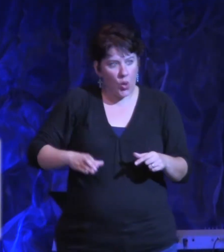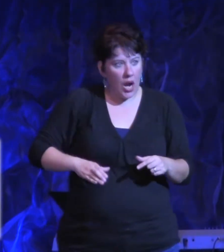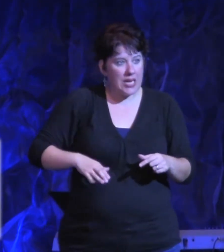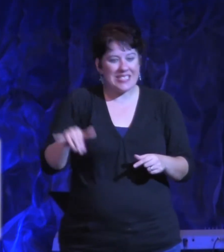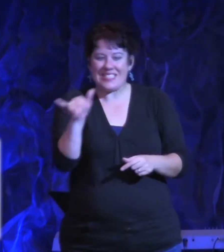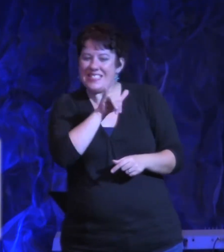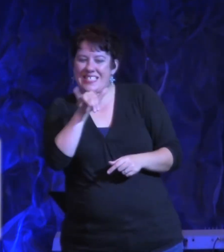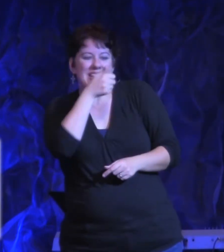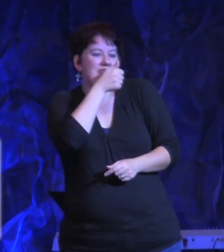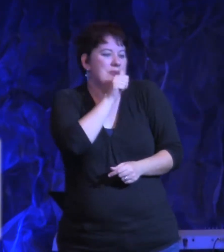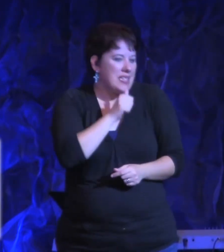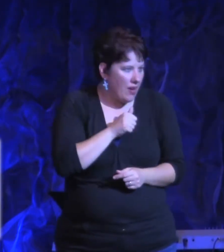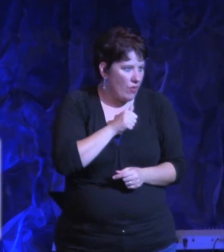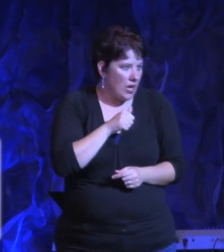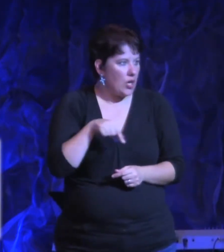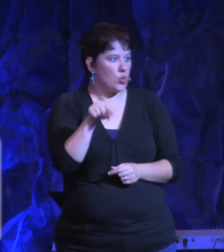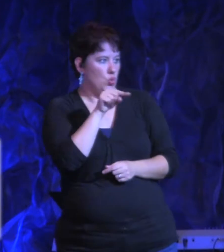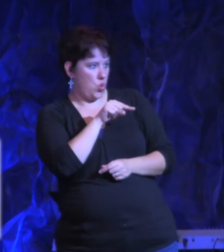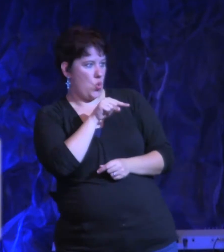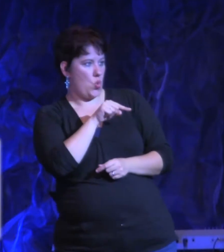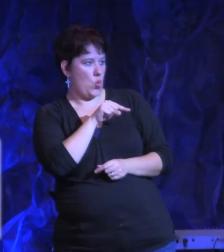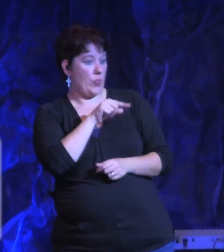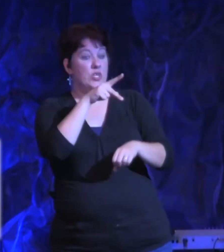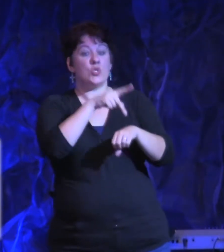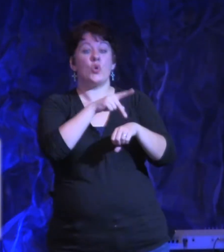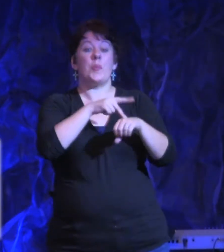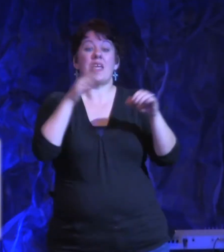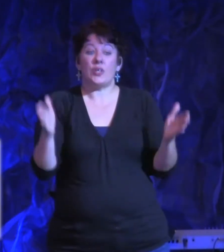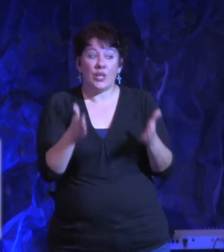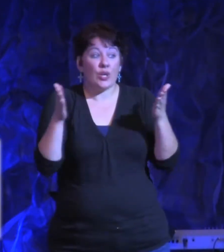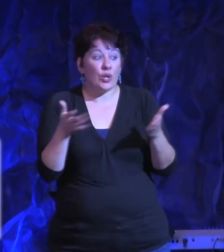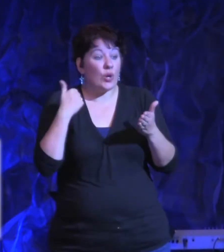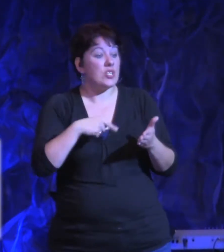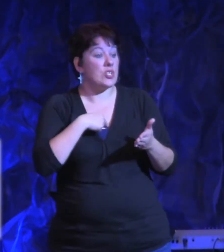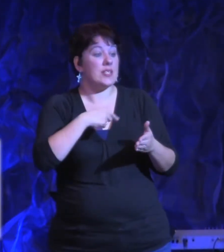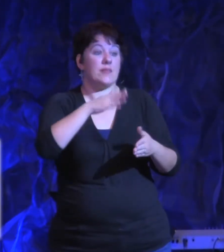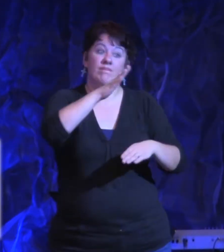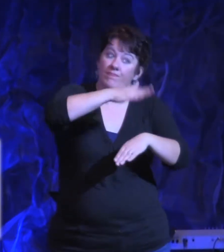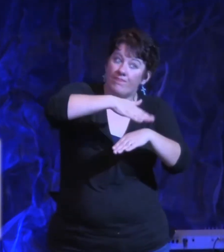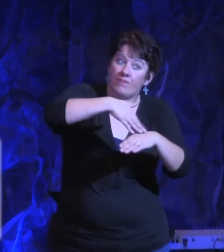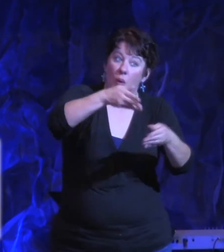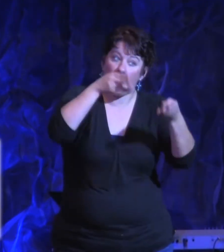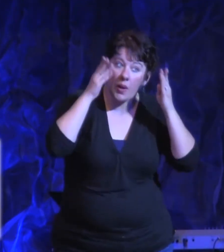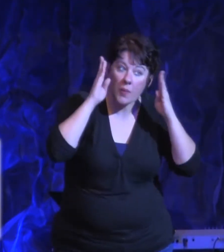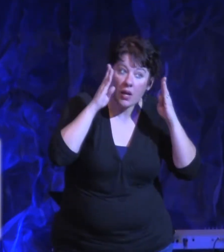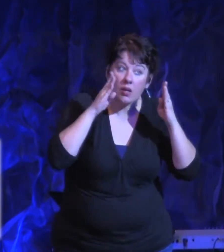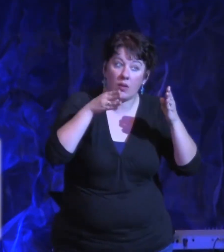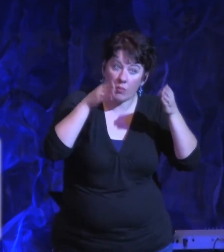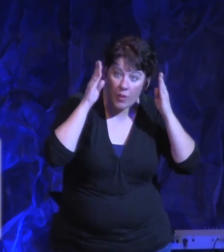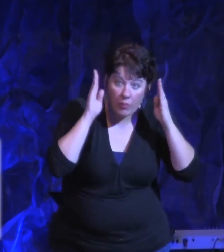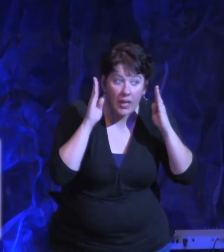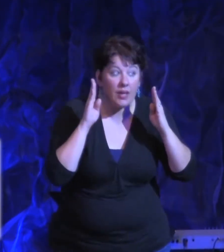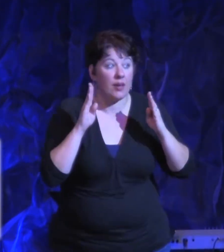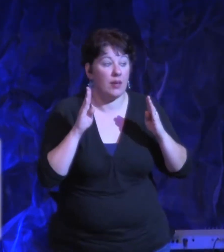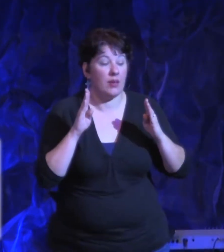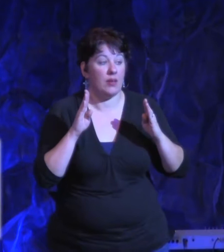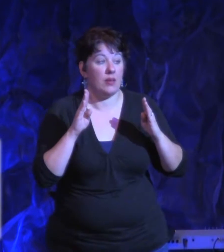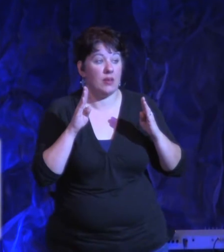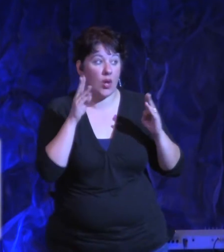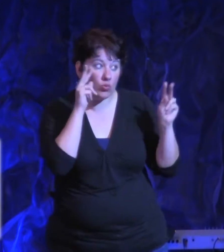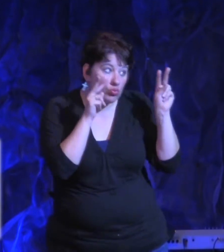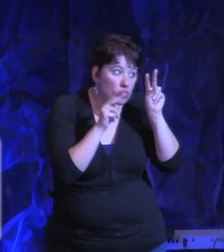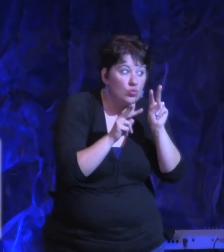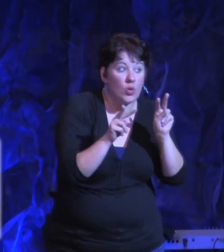as you. And so Paul encourages us to stay awake, stay alert. Watch out. Keep an eye out. And he reminds